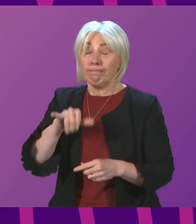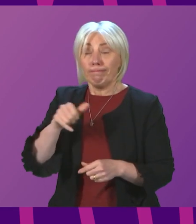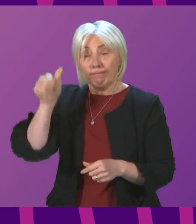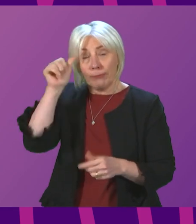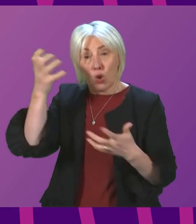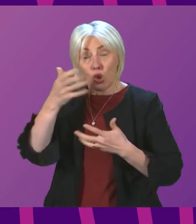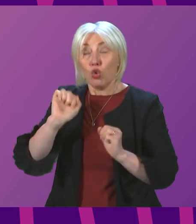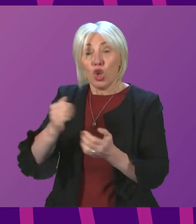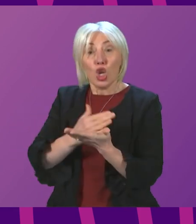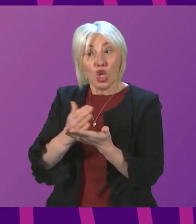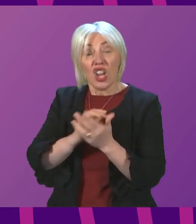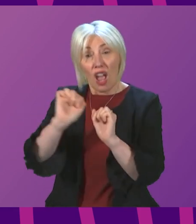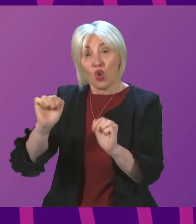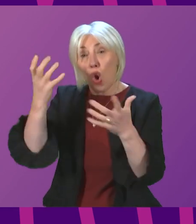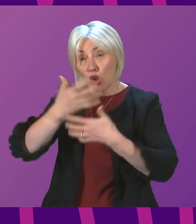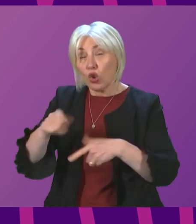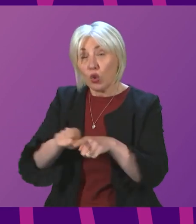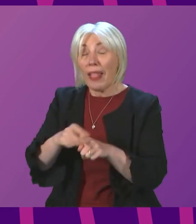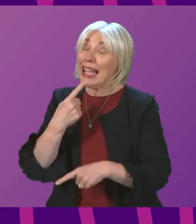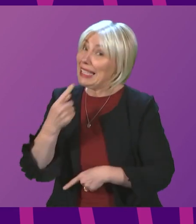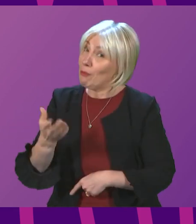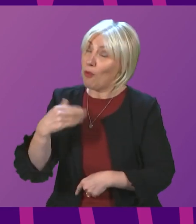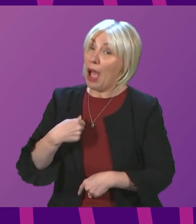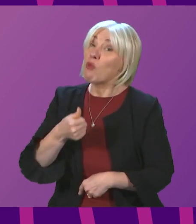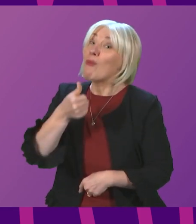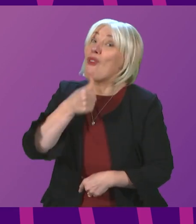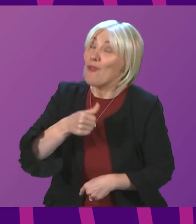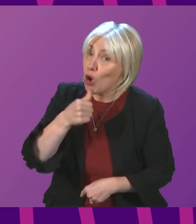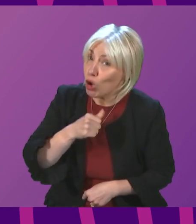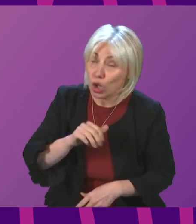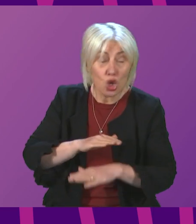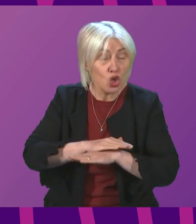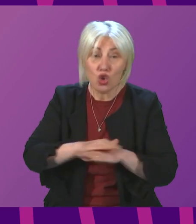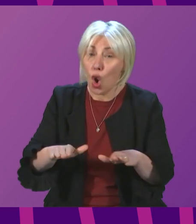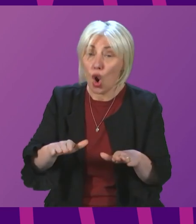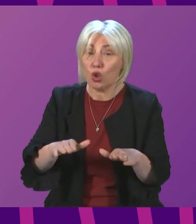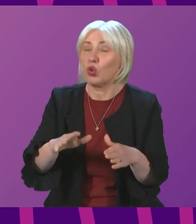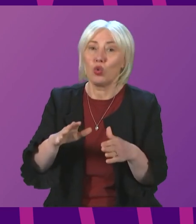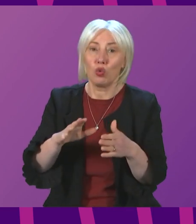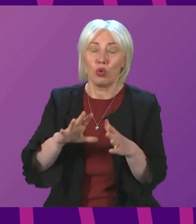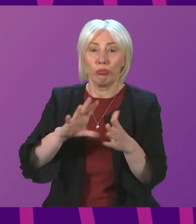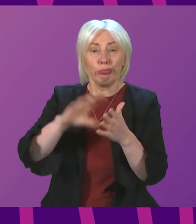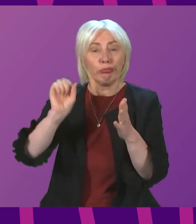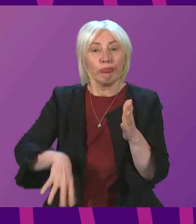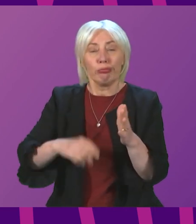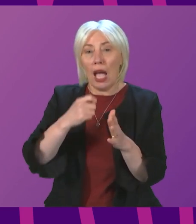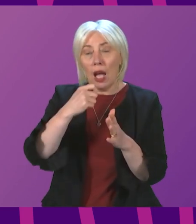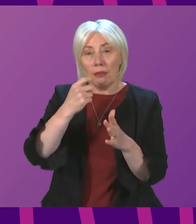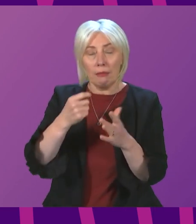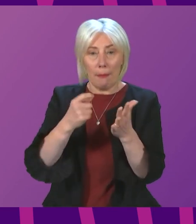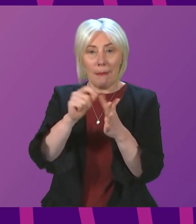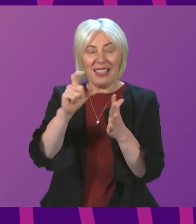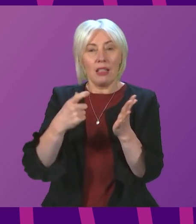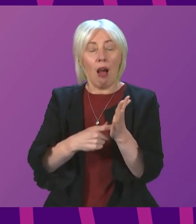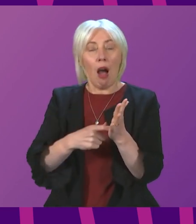to some extent, share that concern. Our preference, as I said earlier on, would have been not to remove the testing requirement until we had a new